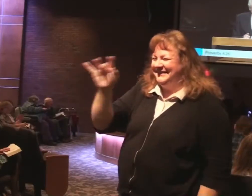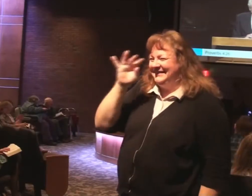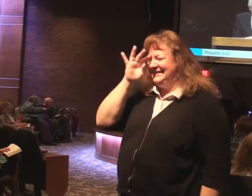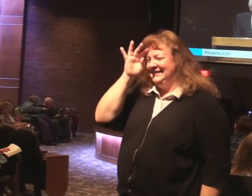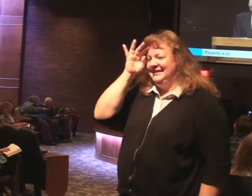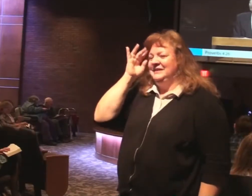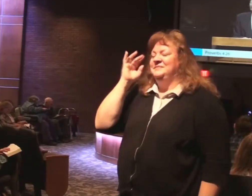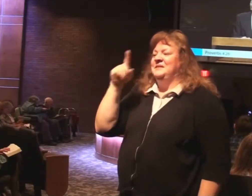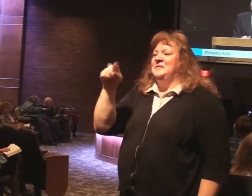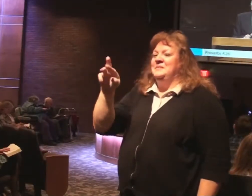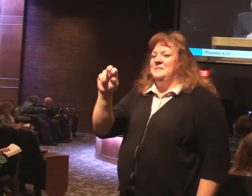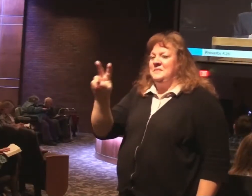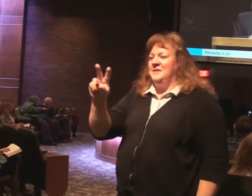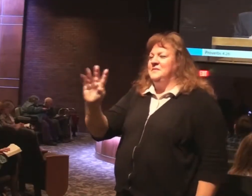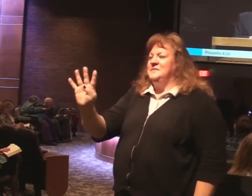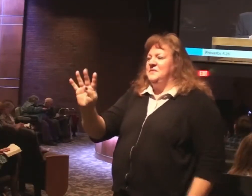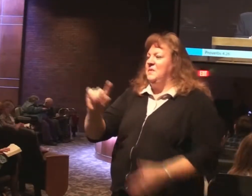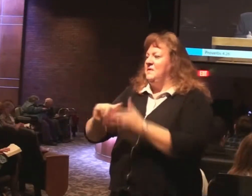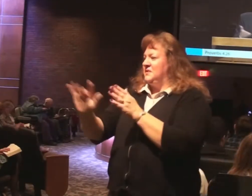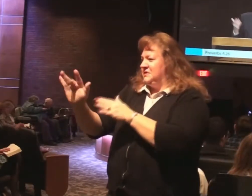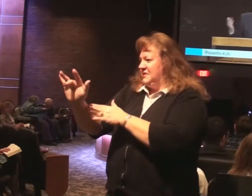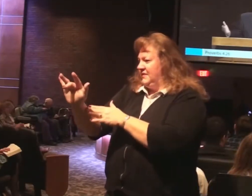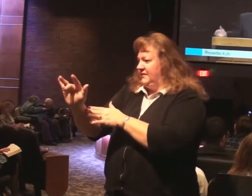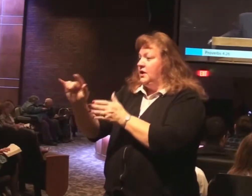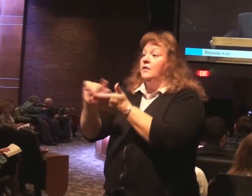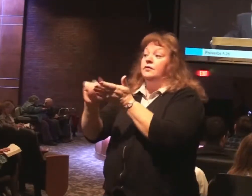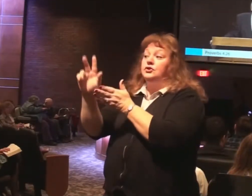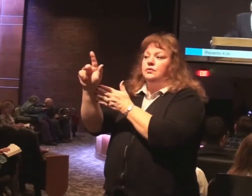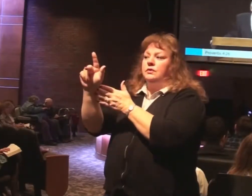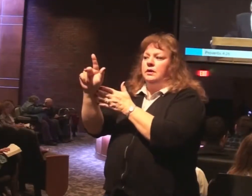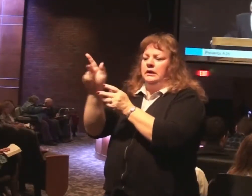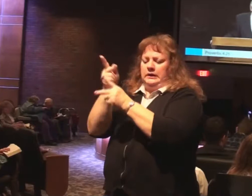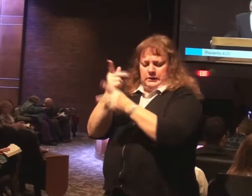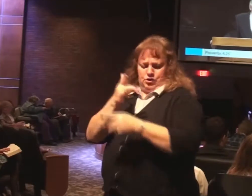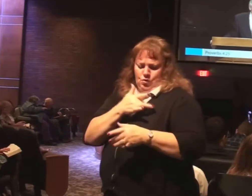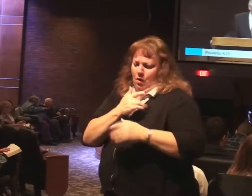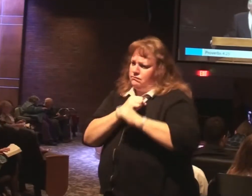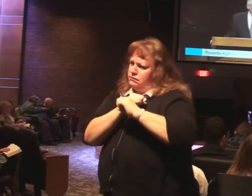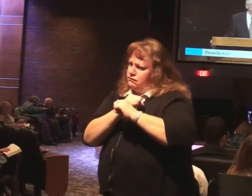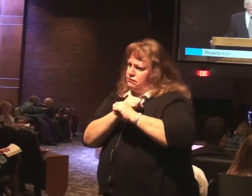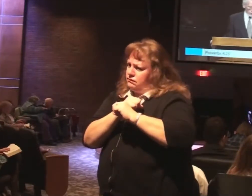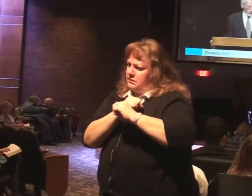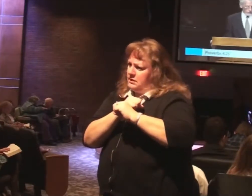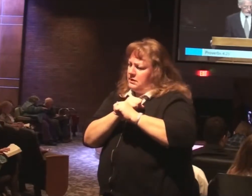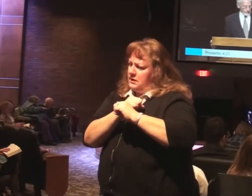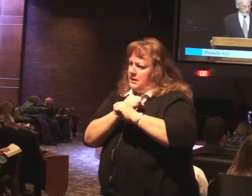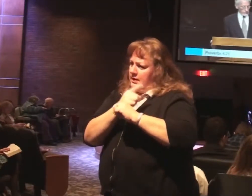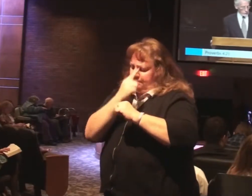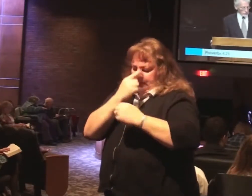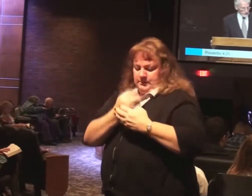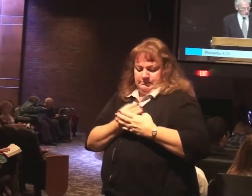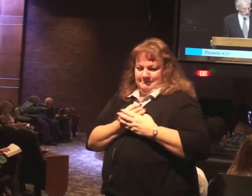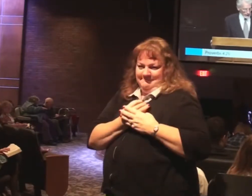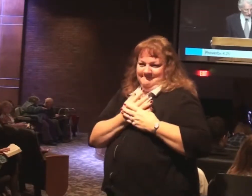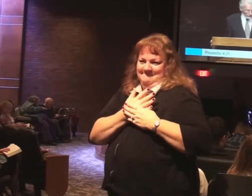Proverbs 4, 25. Verse 23. Watch over your heart with all diligence. For from it sprow the springs of life.